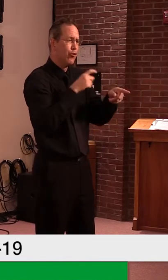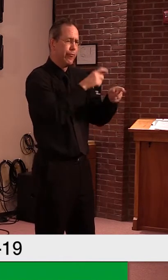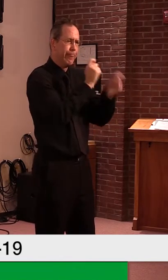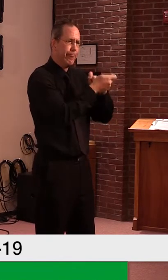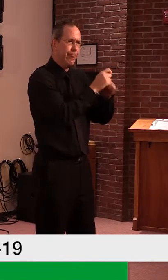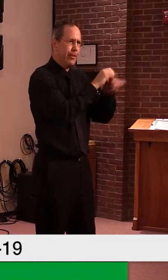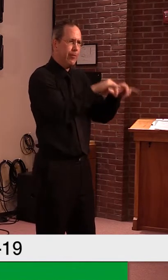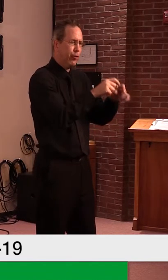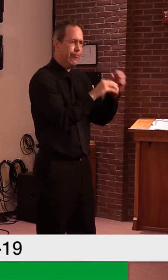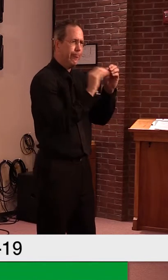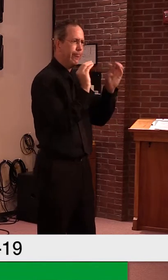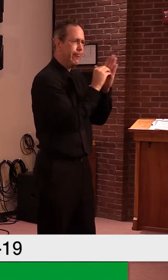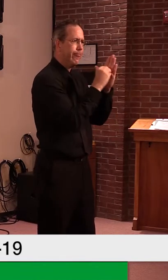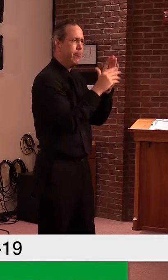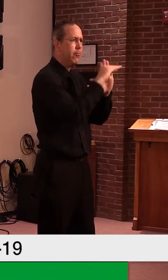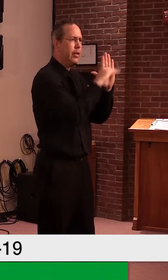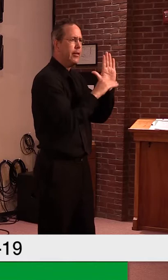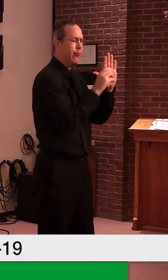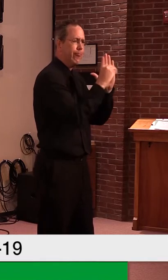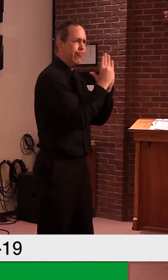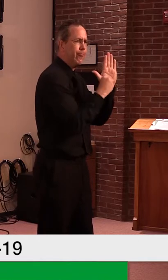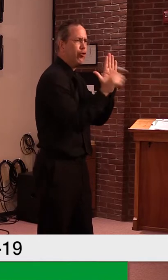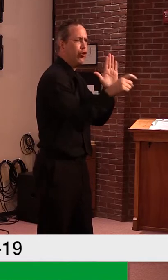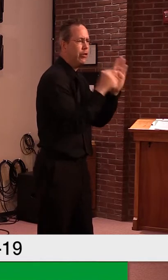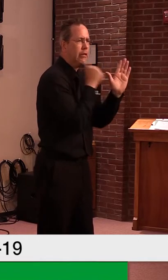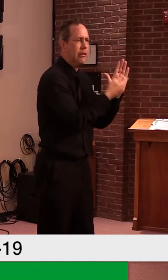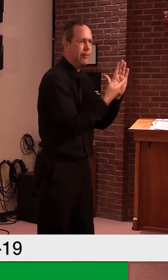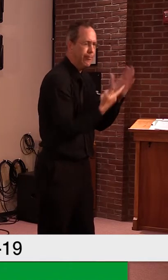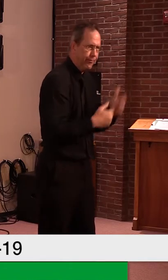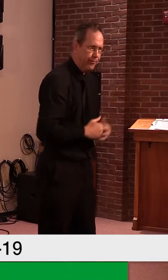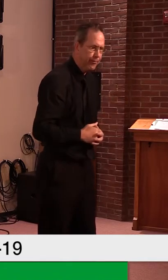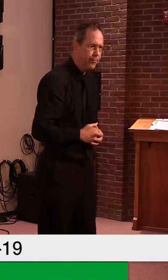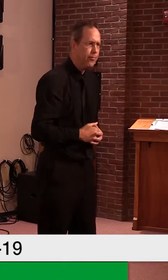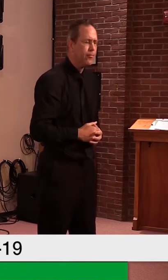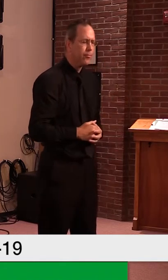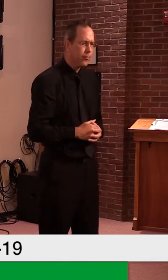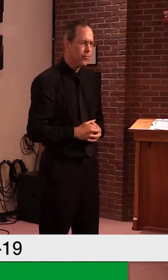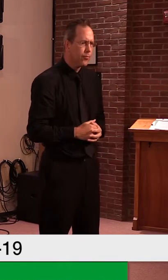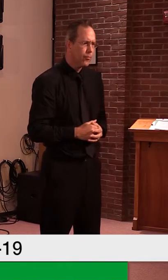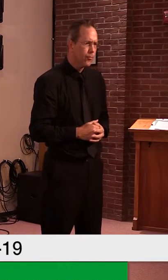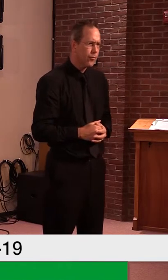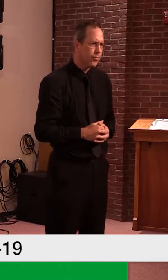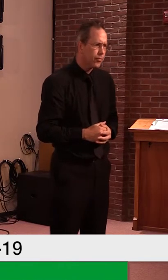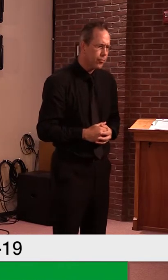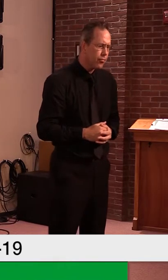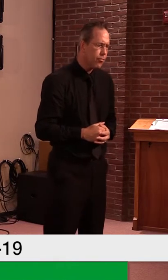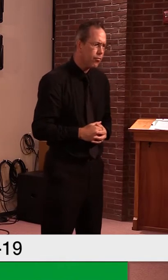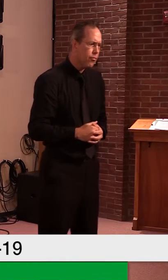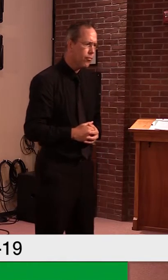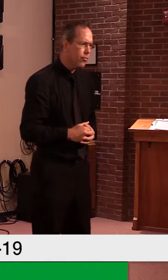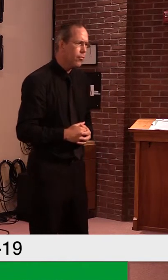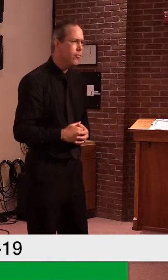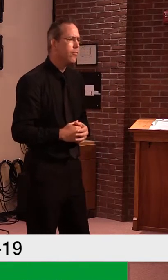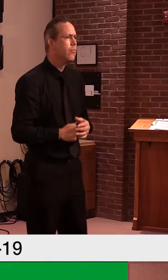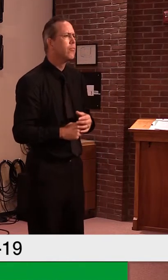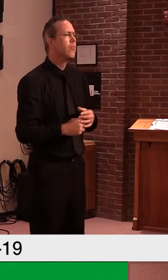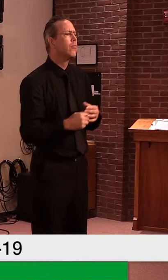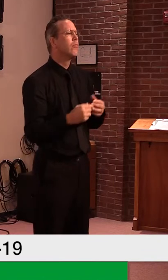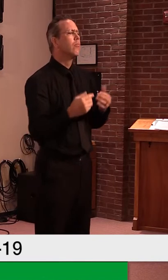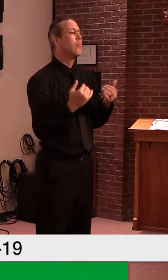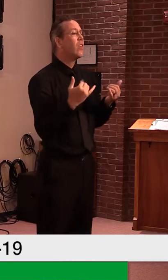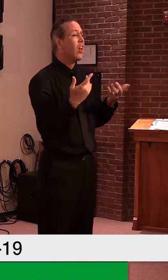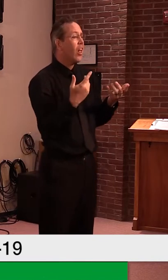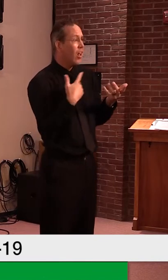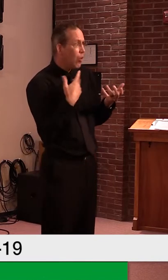The uptick to in more to more enhanced procedures was slow to